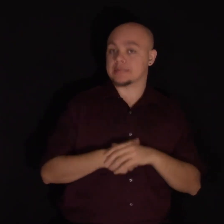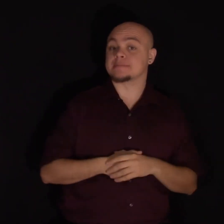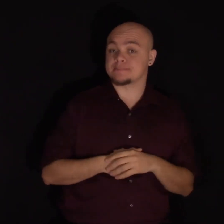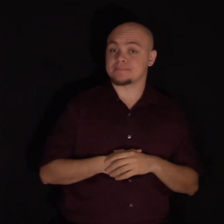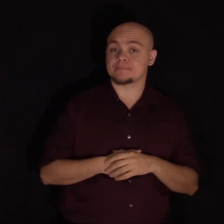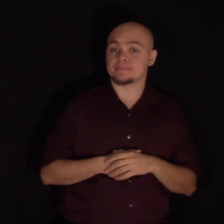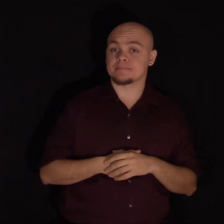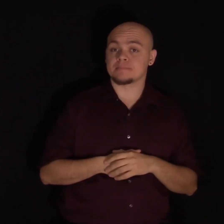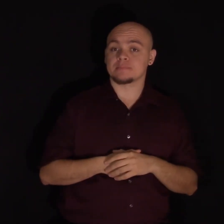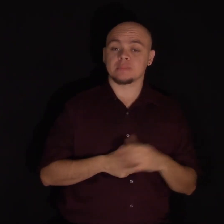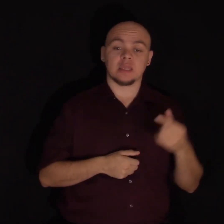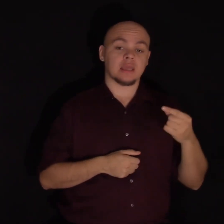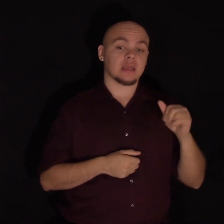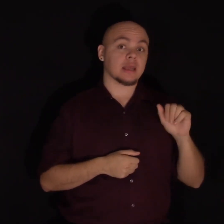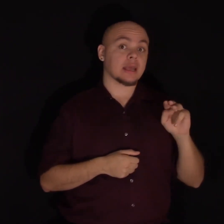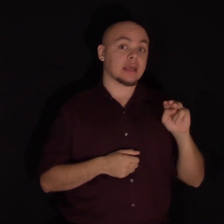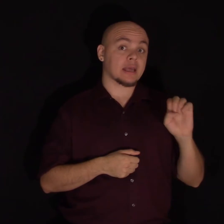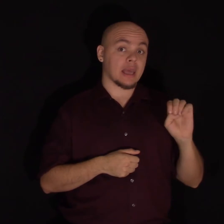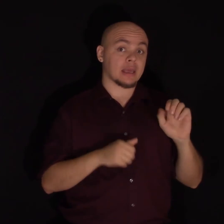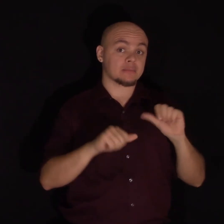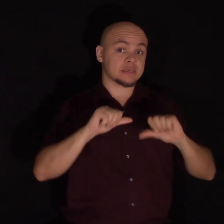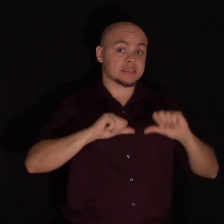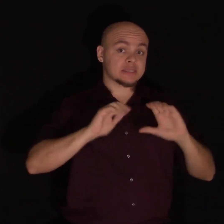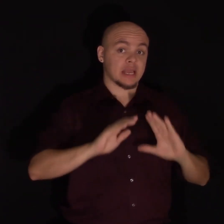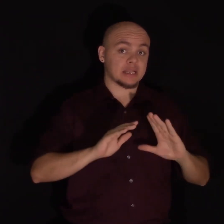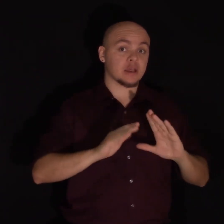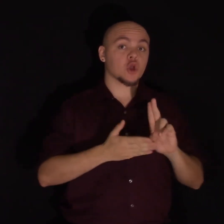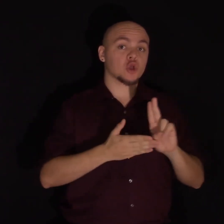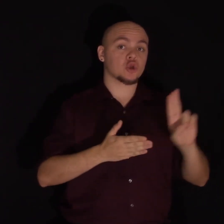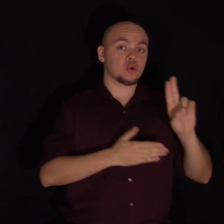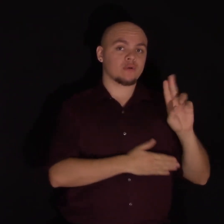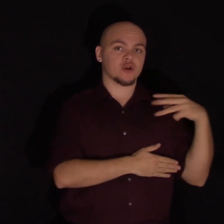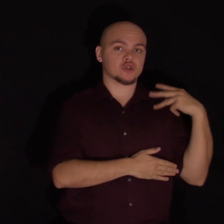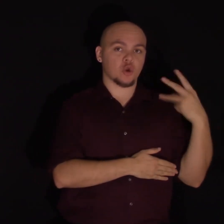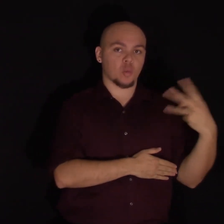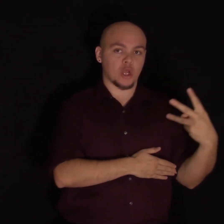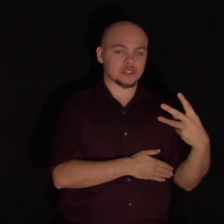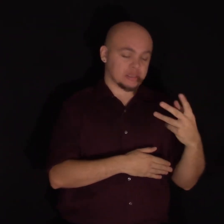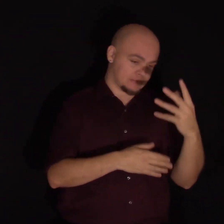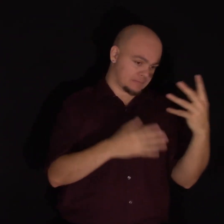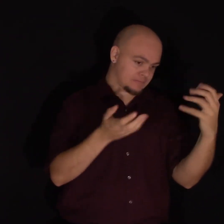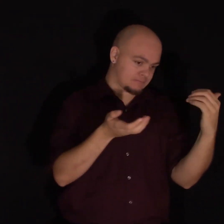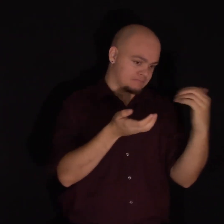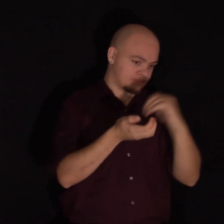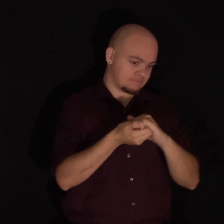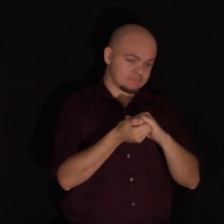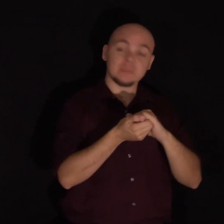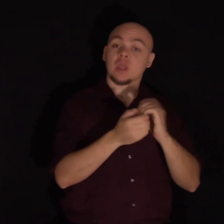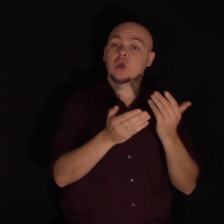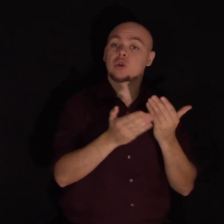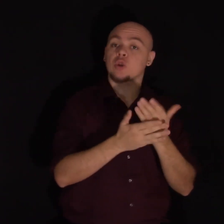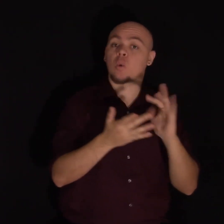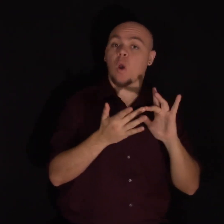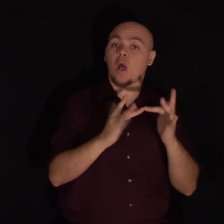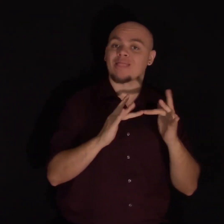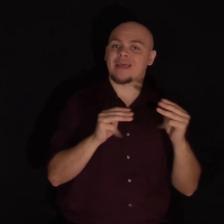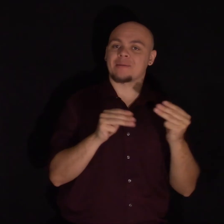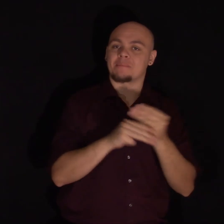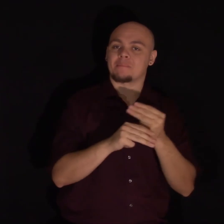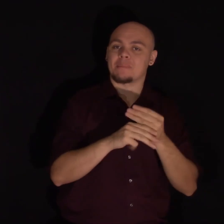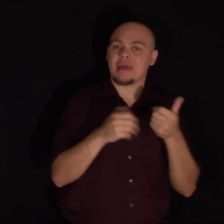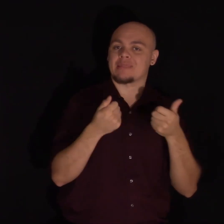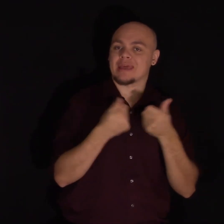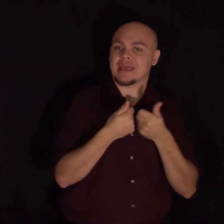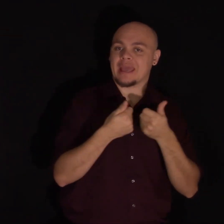with game scientists from the University of Washington to create a new online math game that